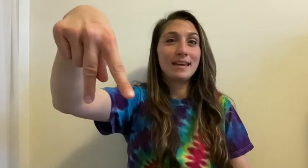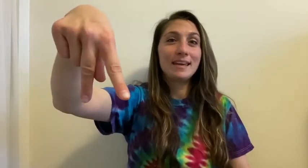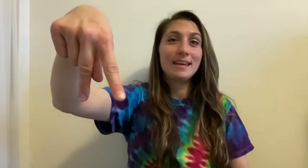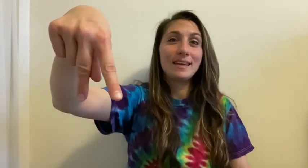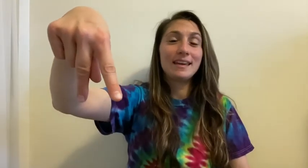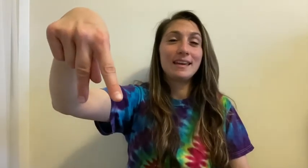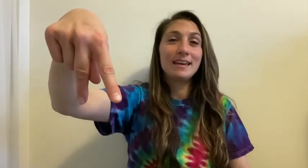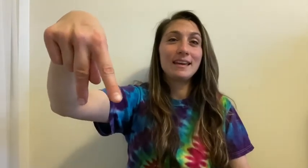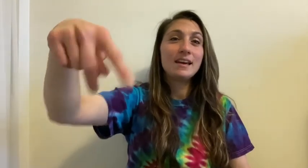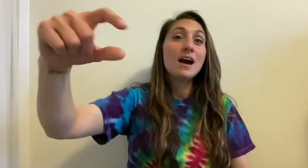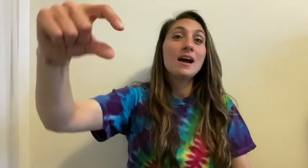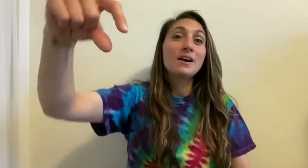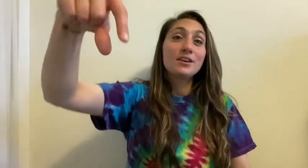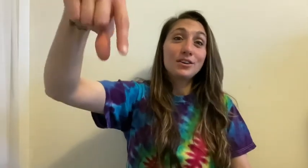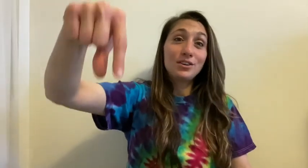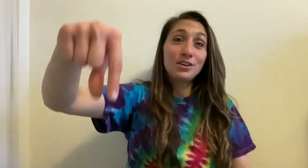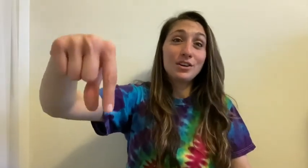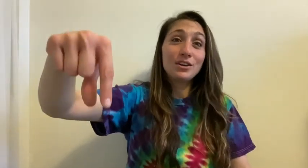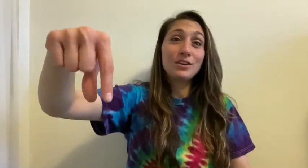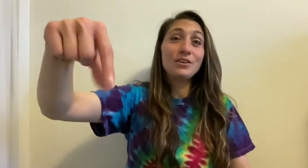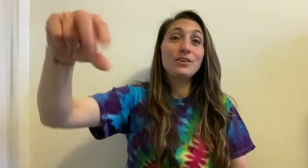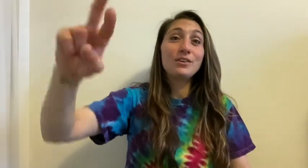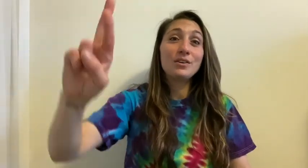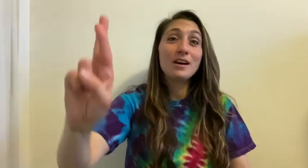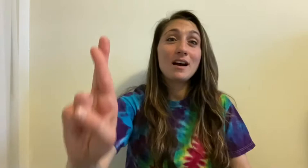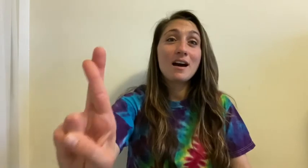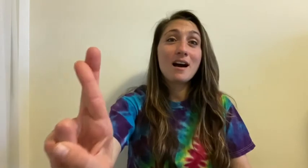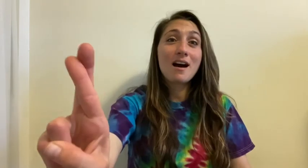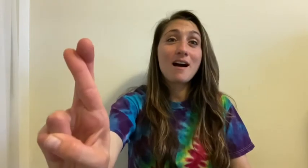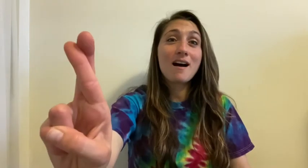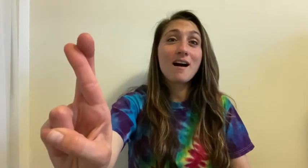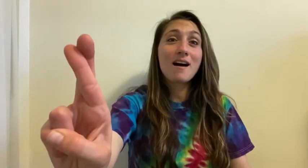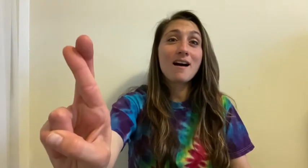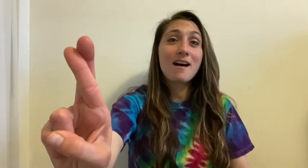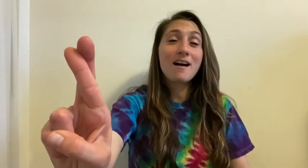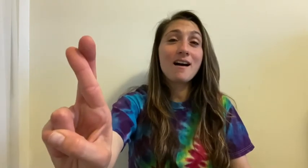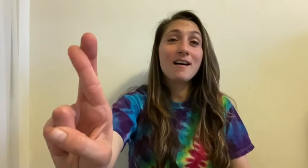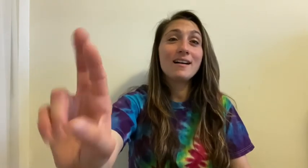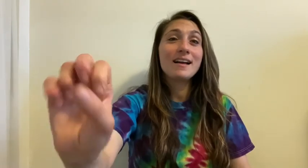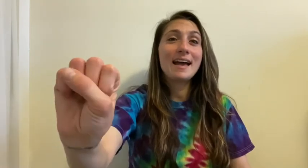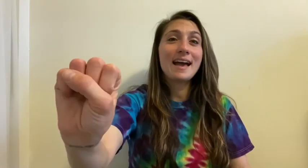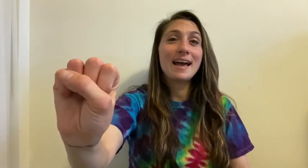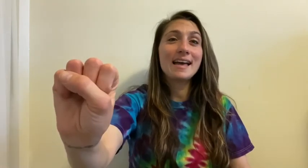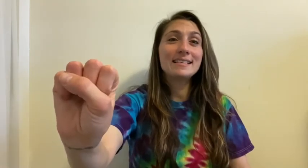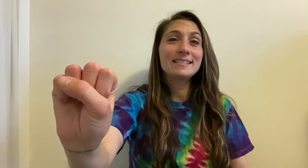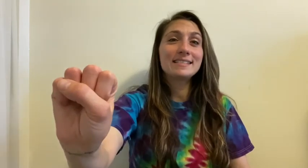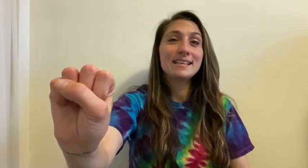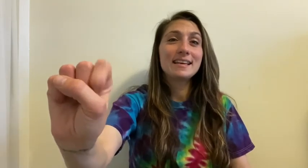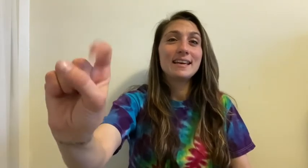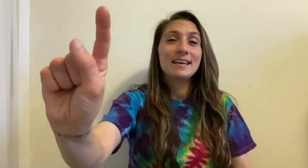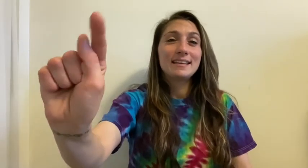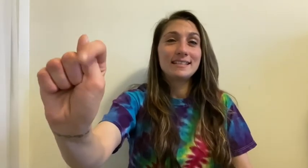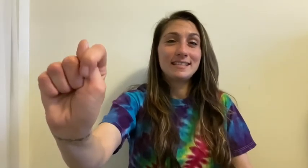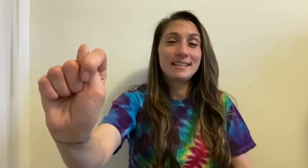Should we do it one more time? Q, R, S, T,